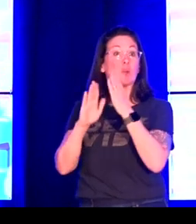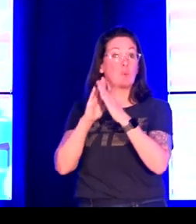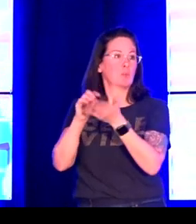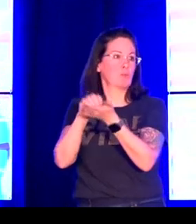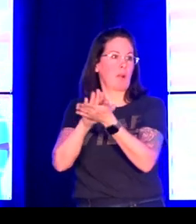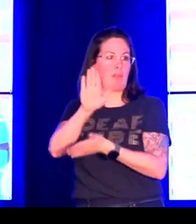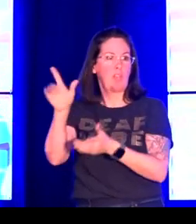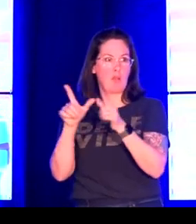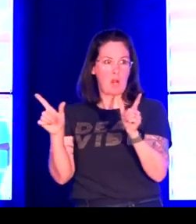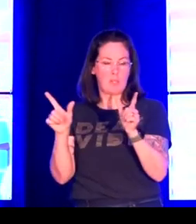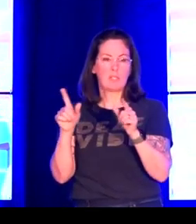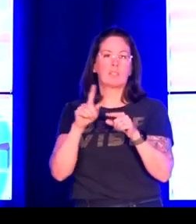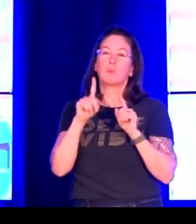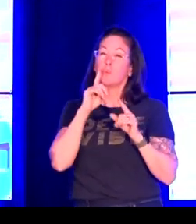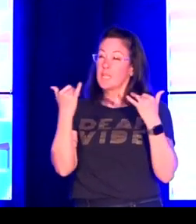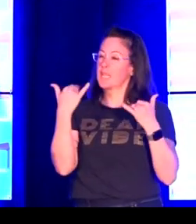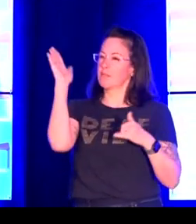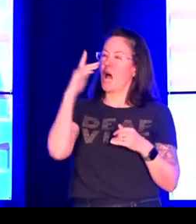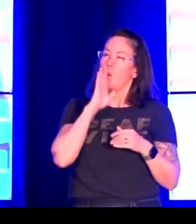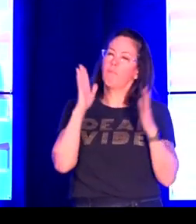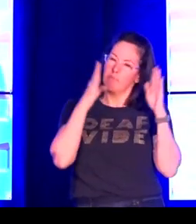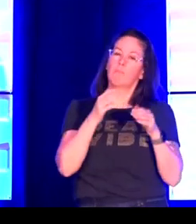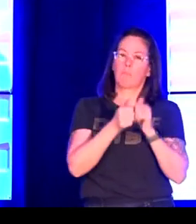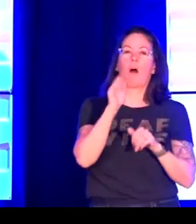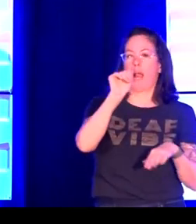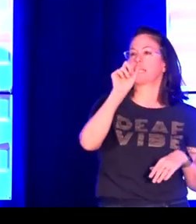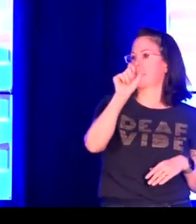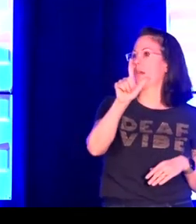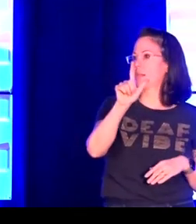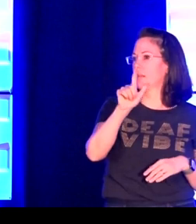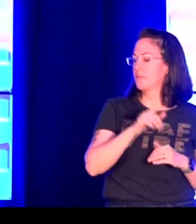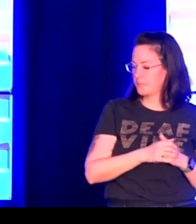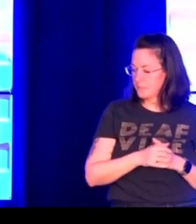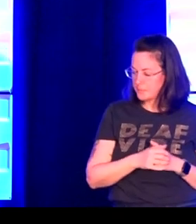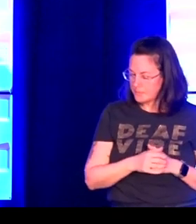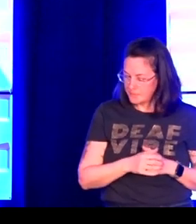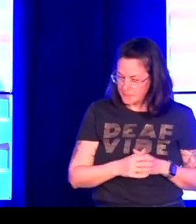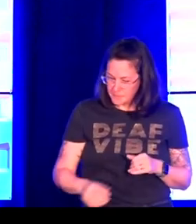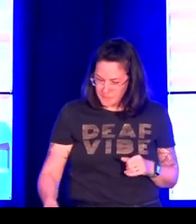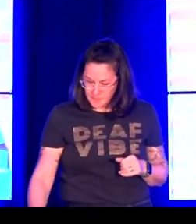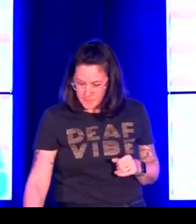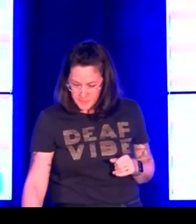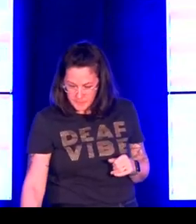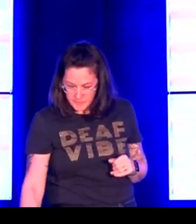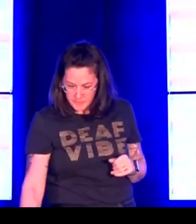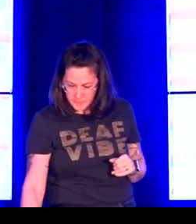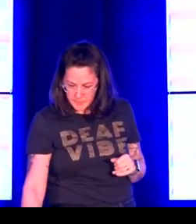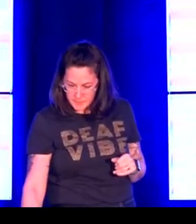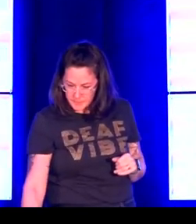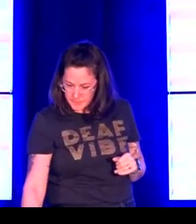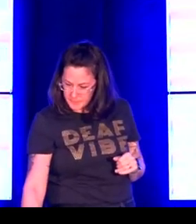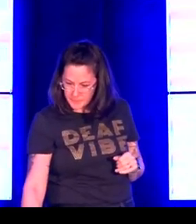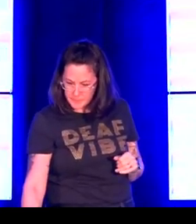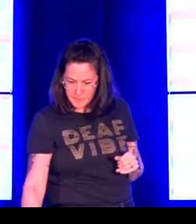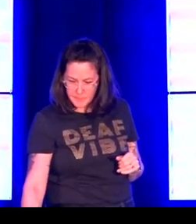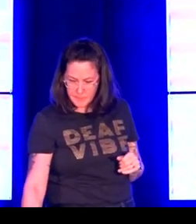languages through that class I also have worked with Haitian deaf people to document their sign language but for the most part I work with